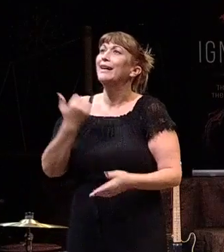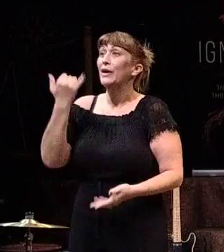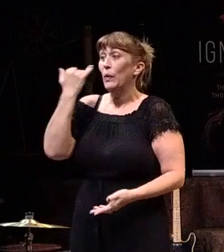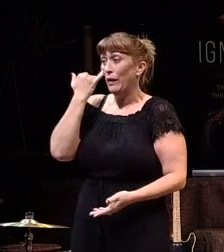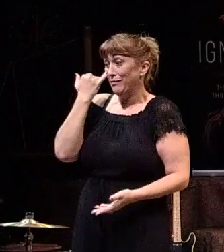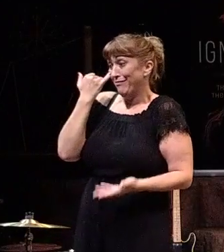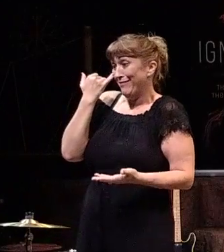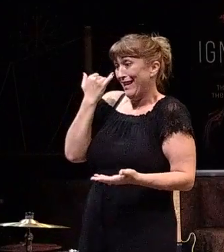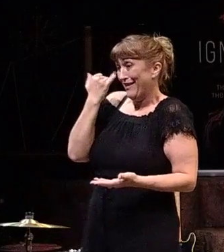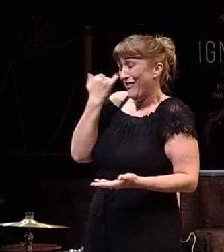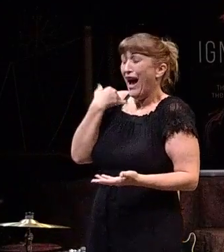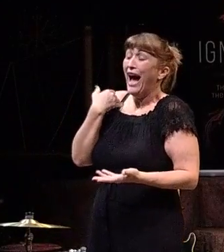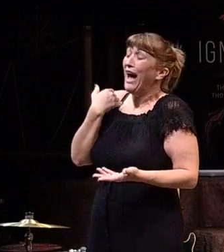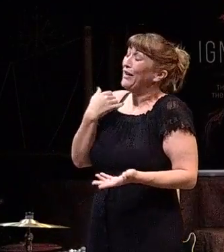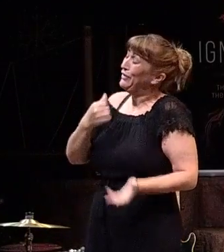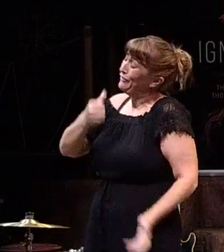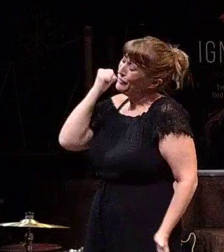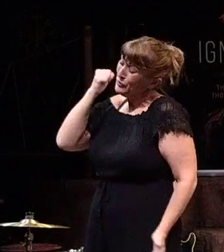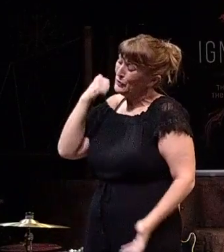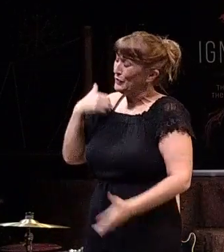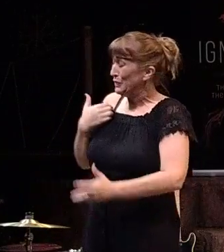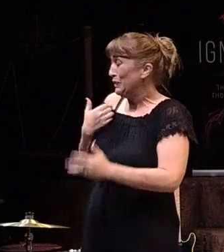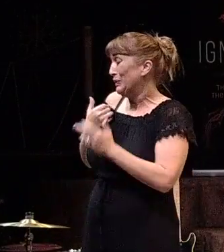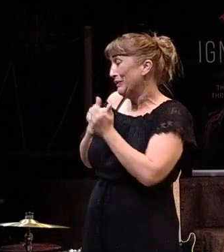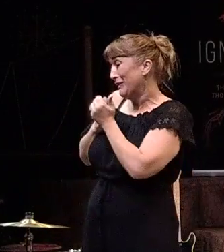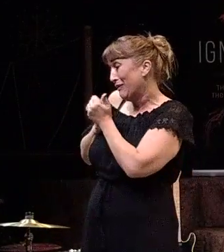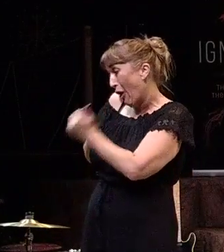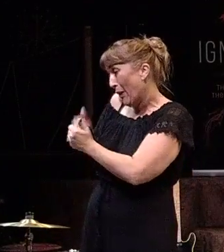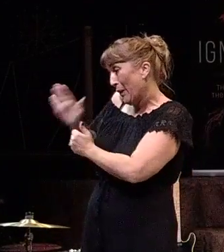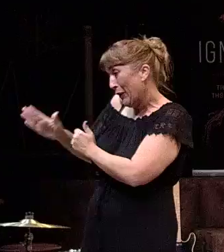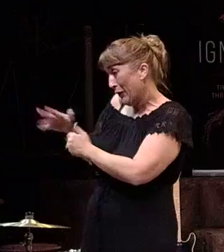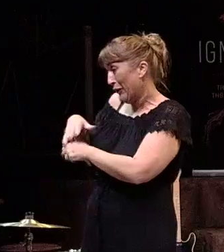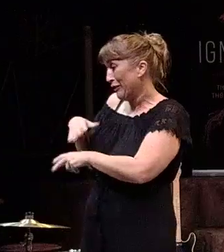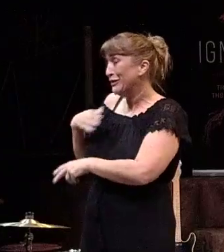to respond to that dirty look or not is a whole other thing.